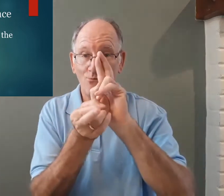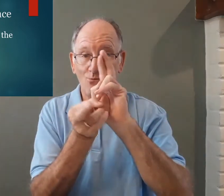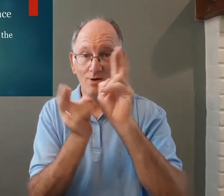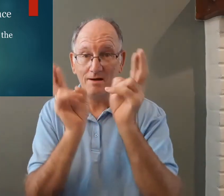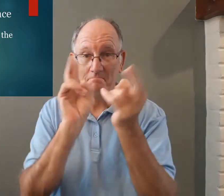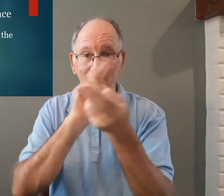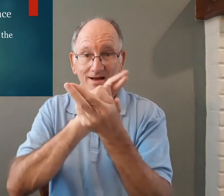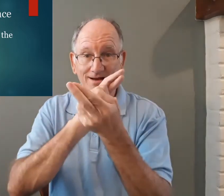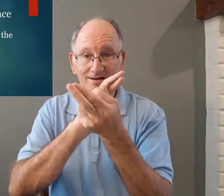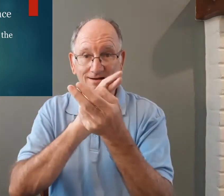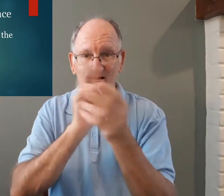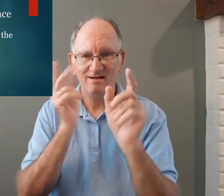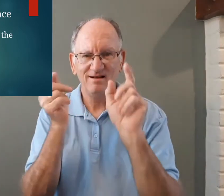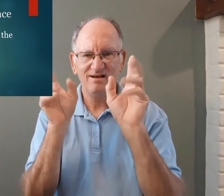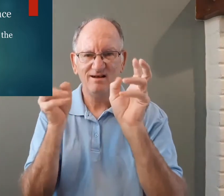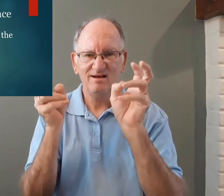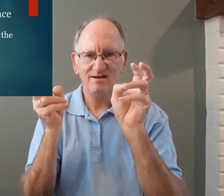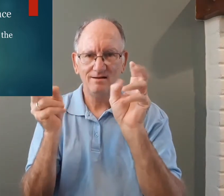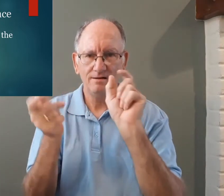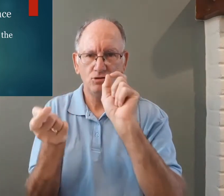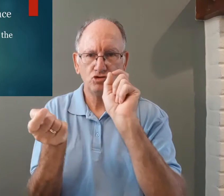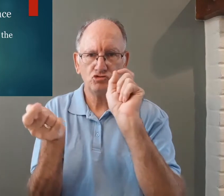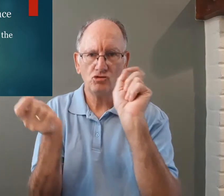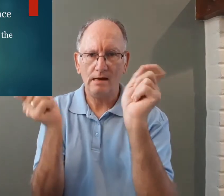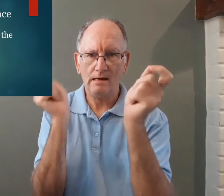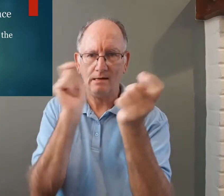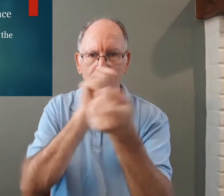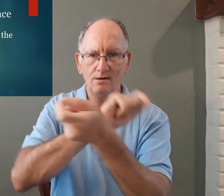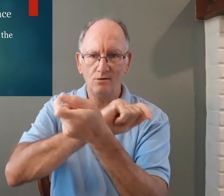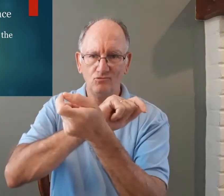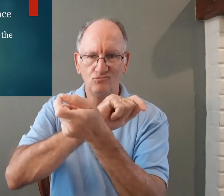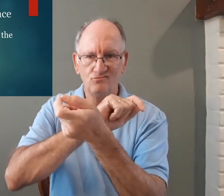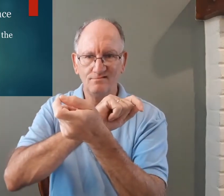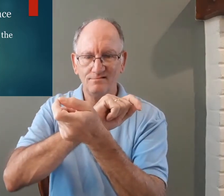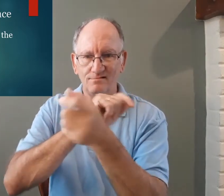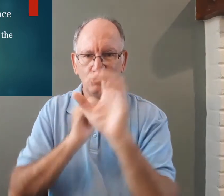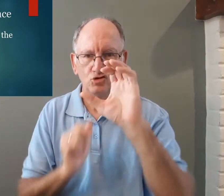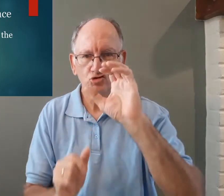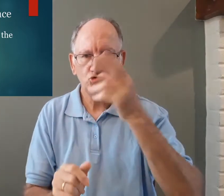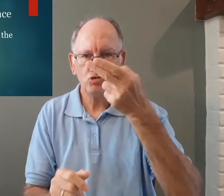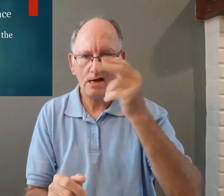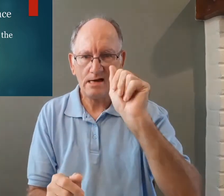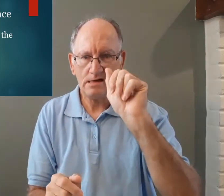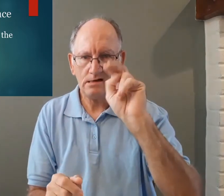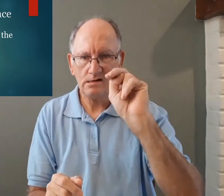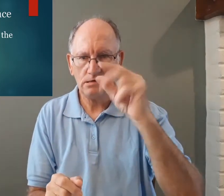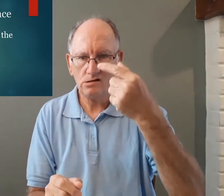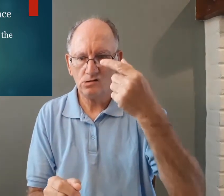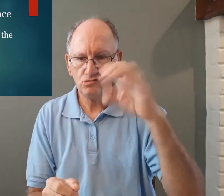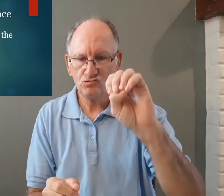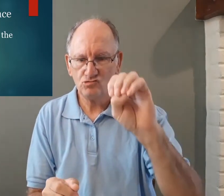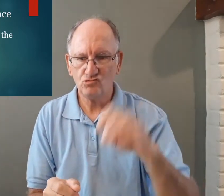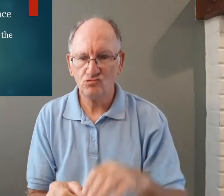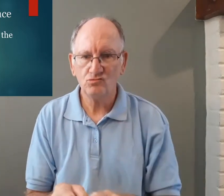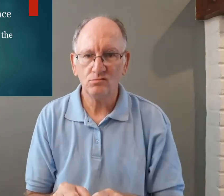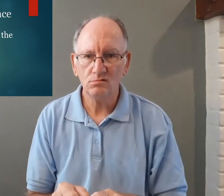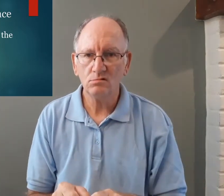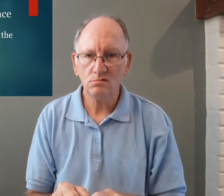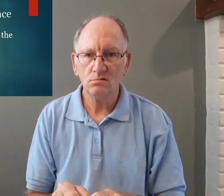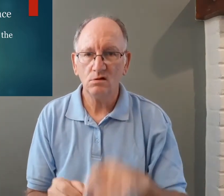and I'm signing repentance like this because it's to turn or change so the definition is